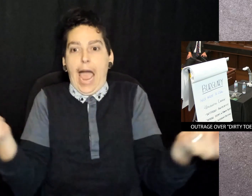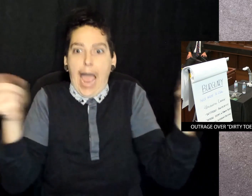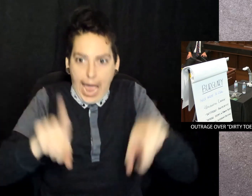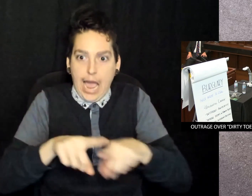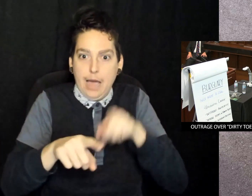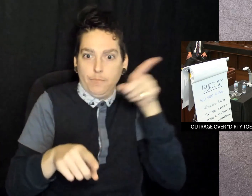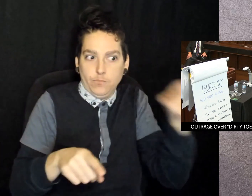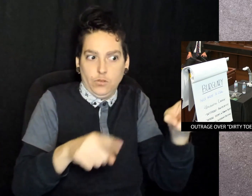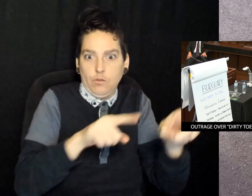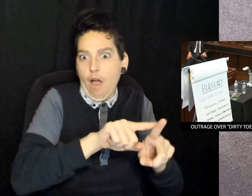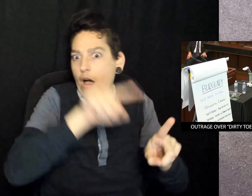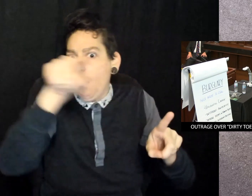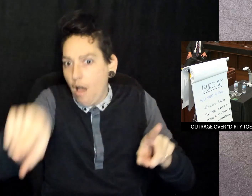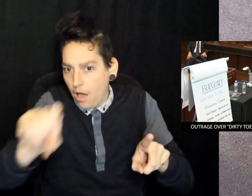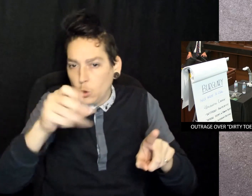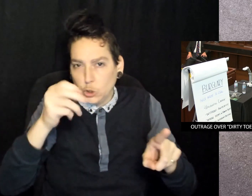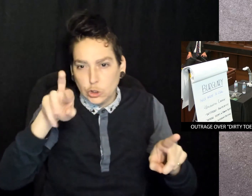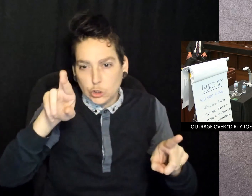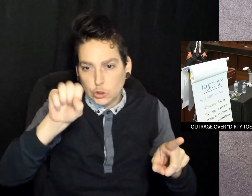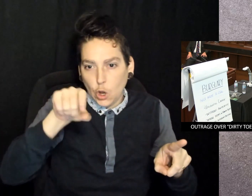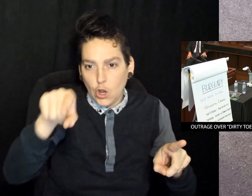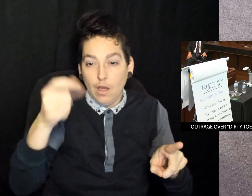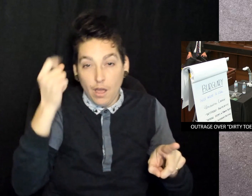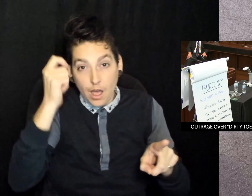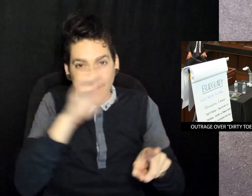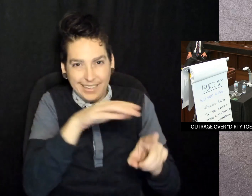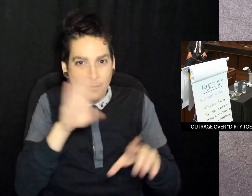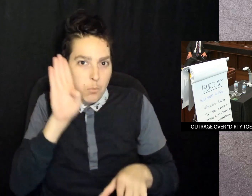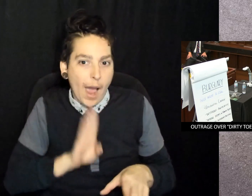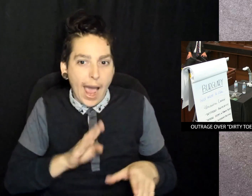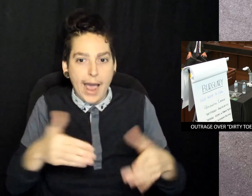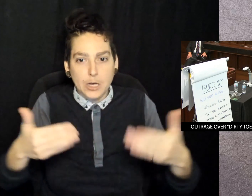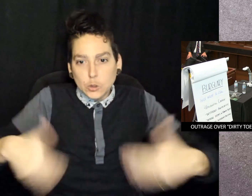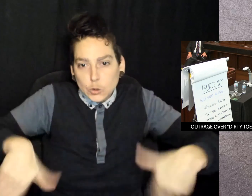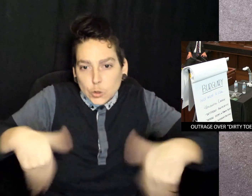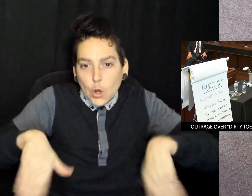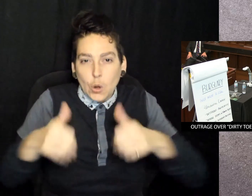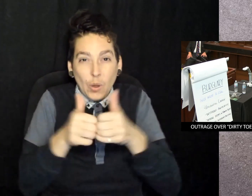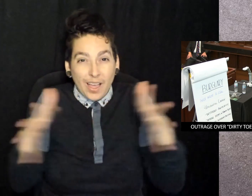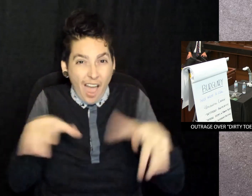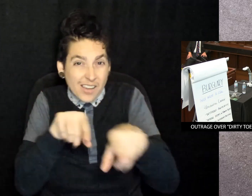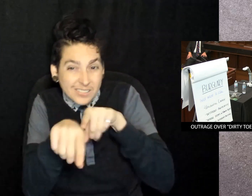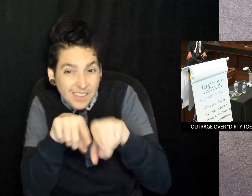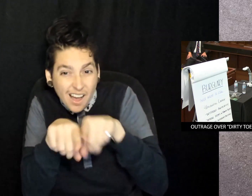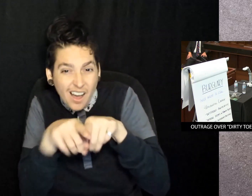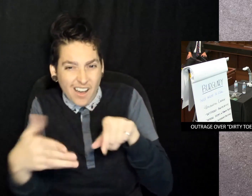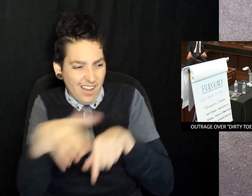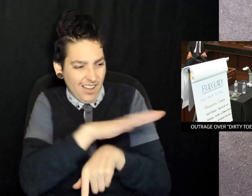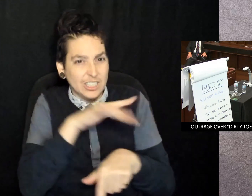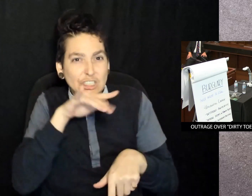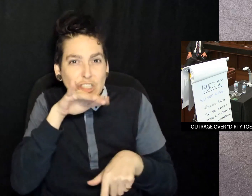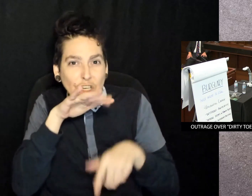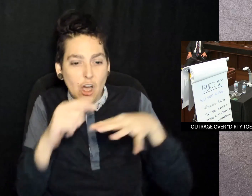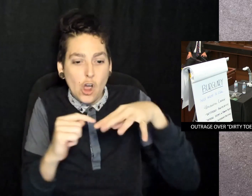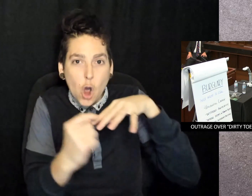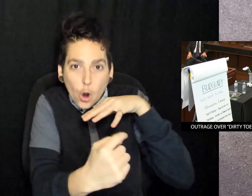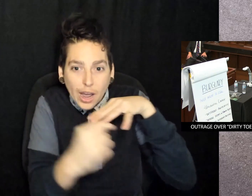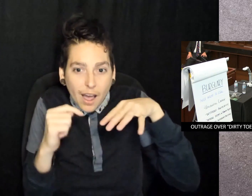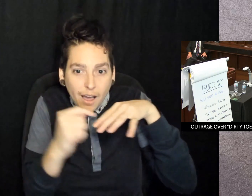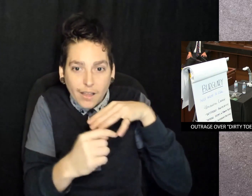reality of what happened and what brought Ahmaud Arbery to Satilla Shores in his khaki shorts with no socks to